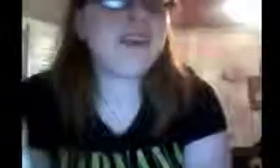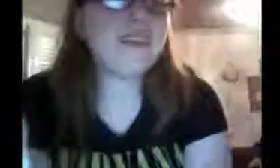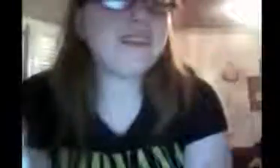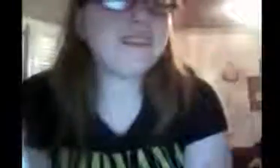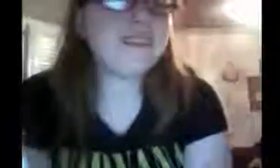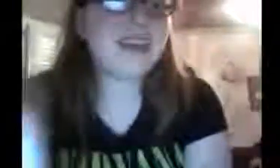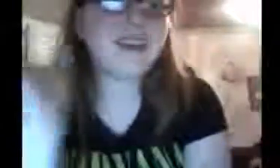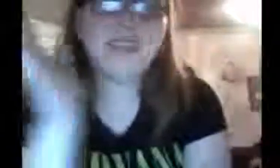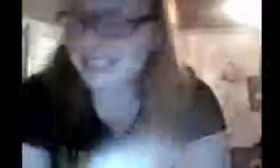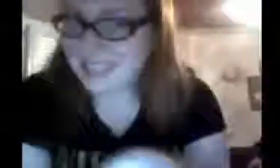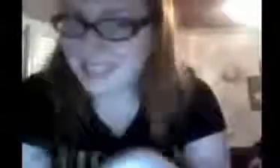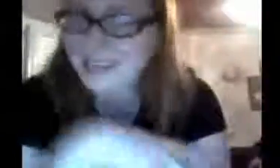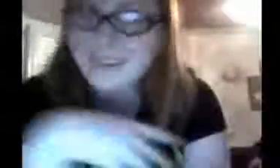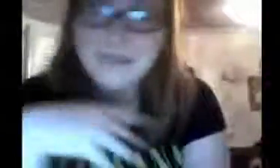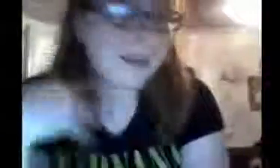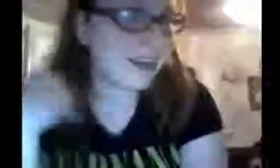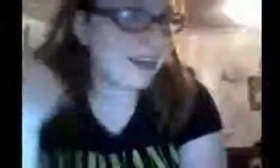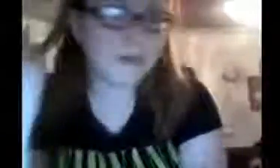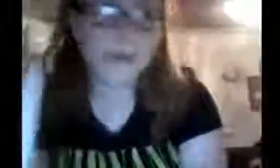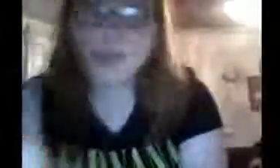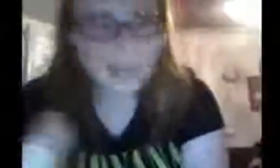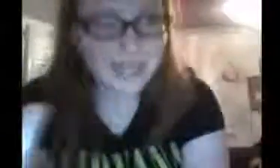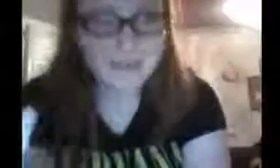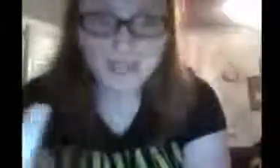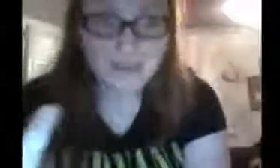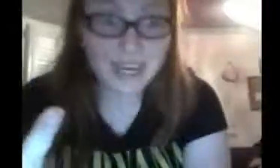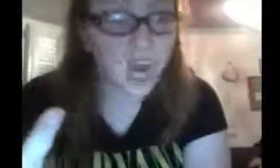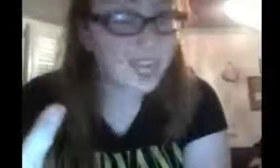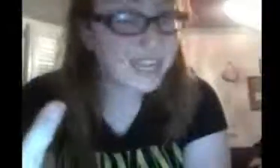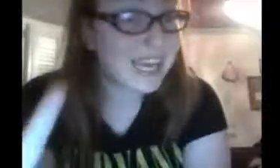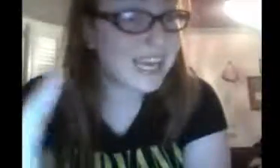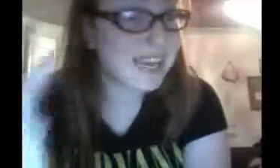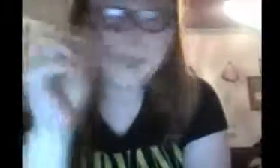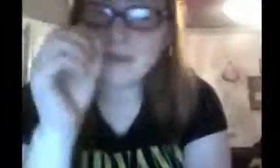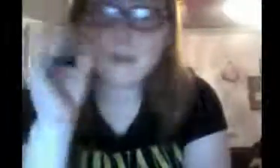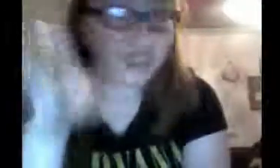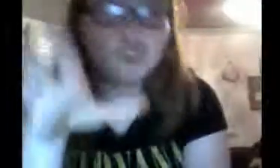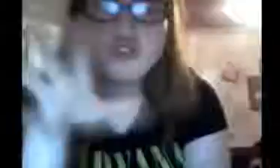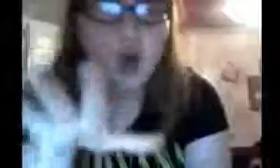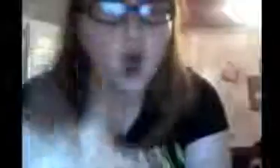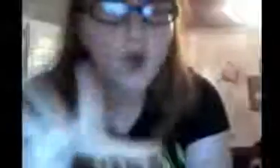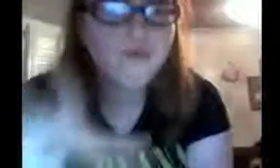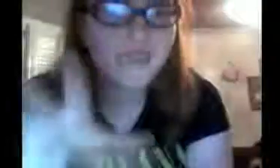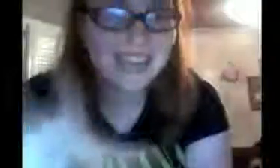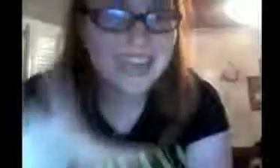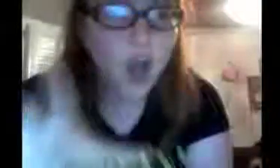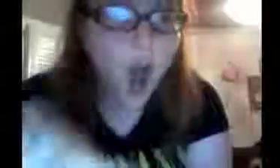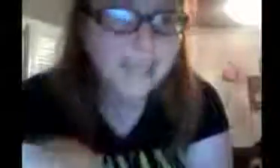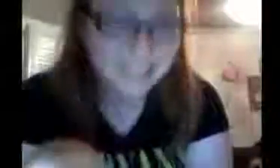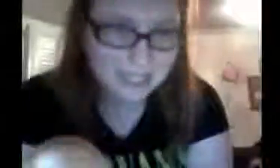And, they all get together, make like reunion episode of iCarly. I mean, that would be so freaking awesome.